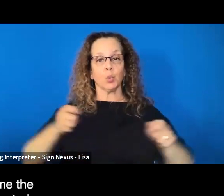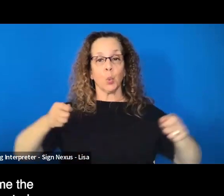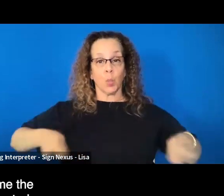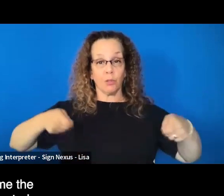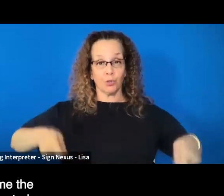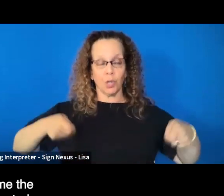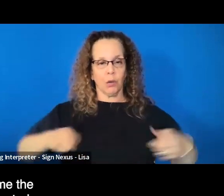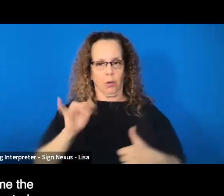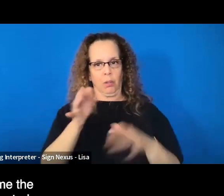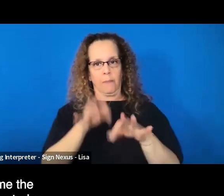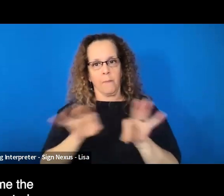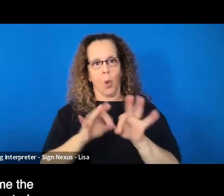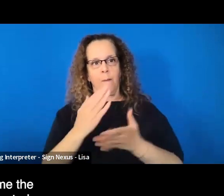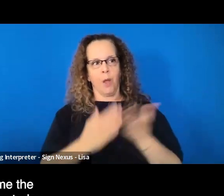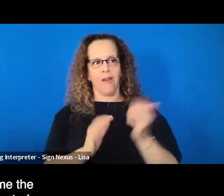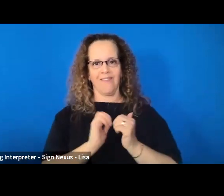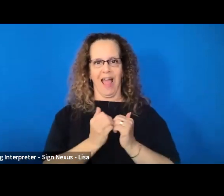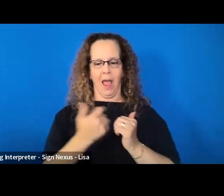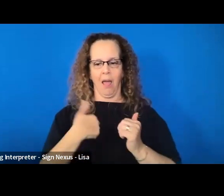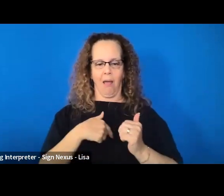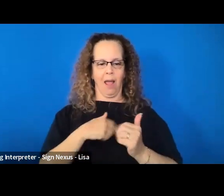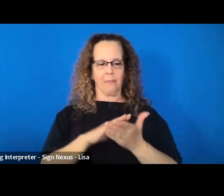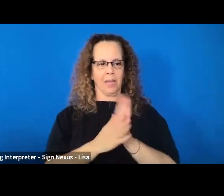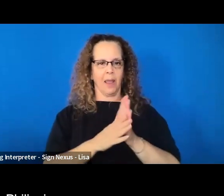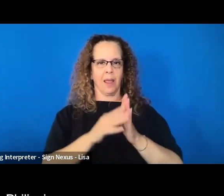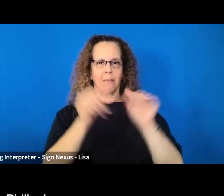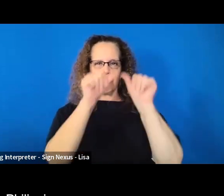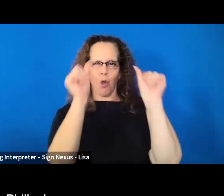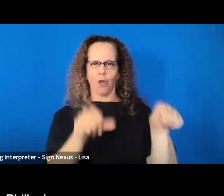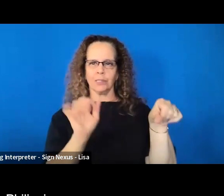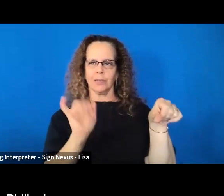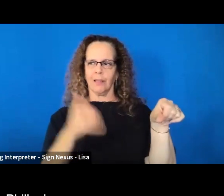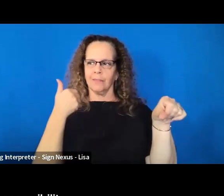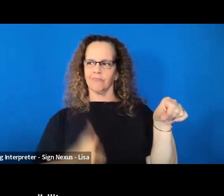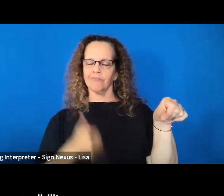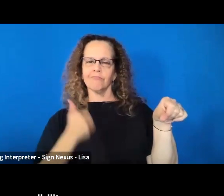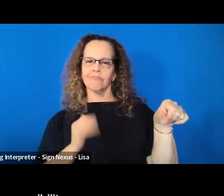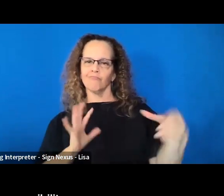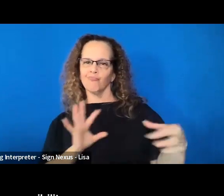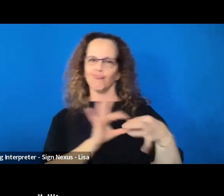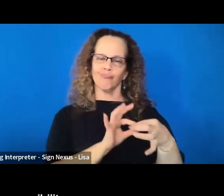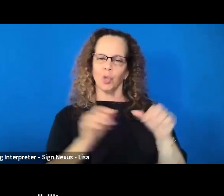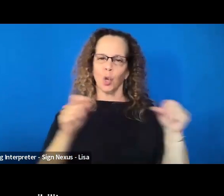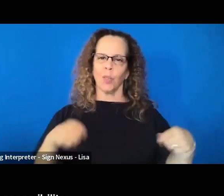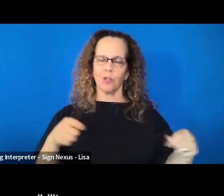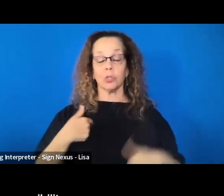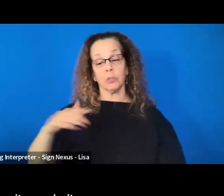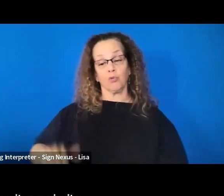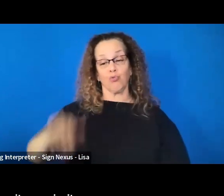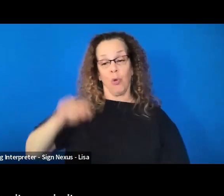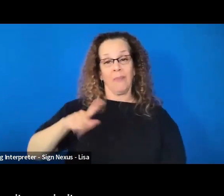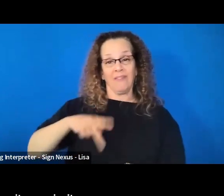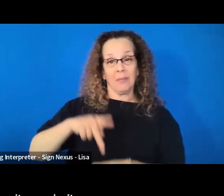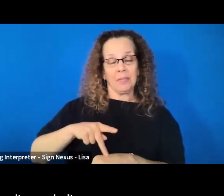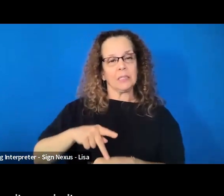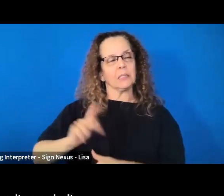how I became the architect that I am today. So growing up in the Philippines during a time when accessibility and